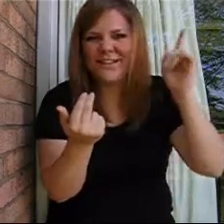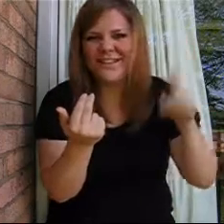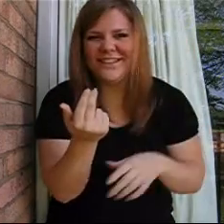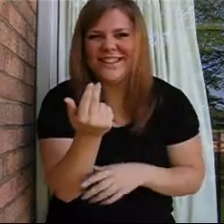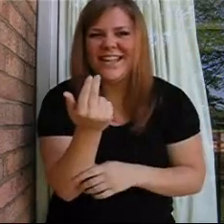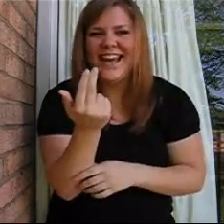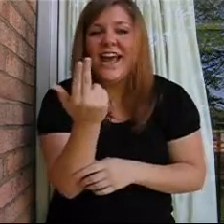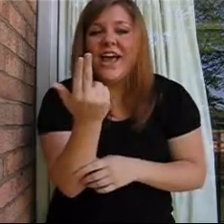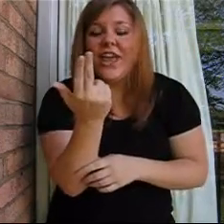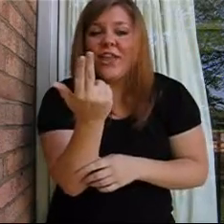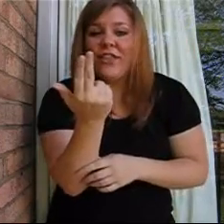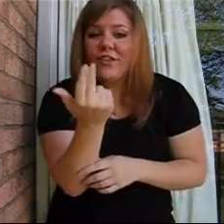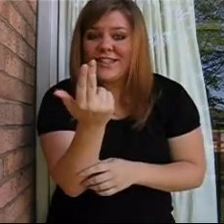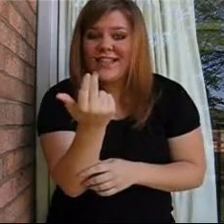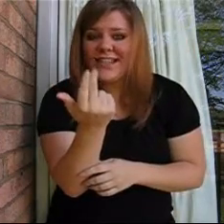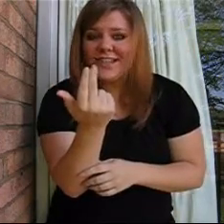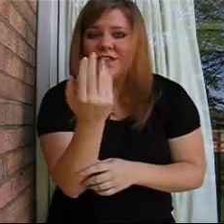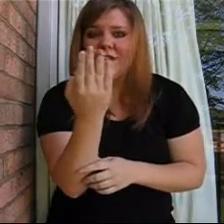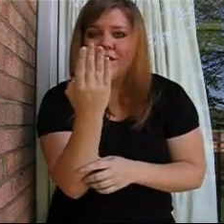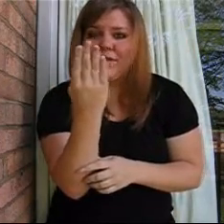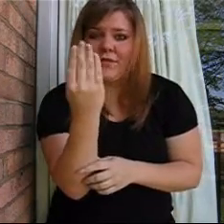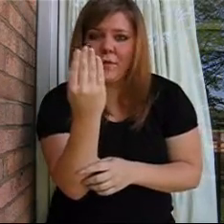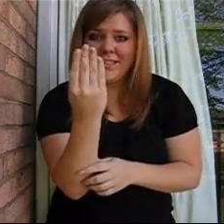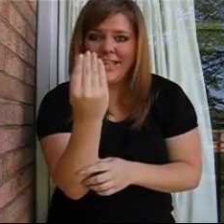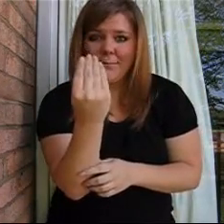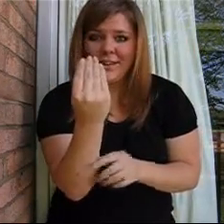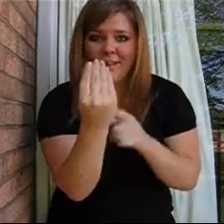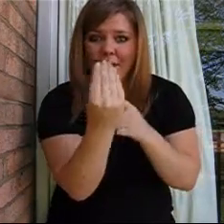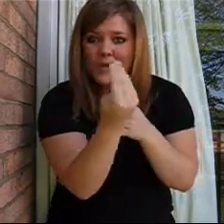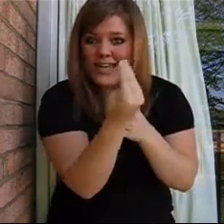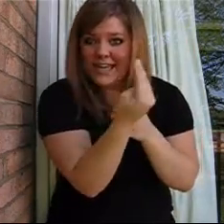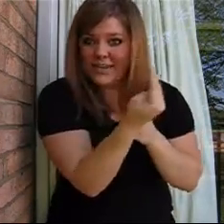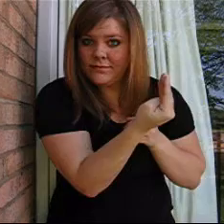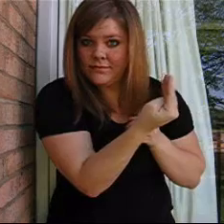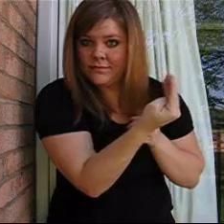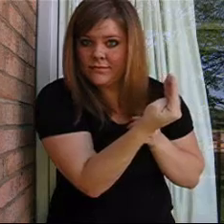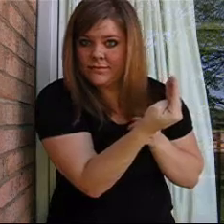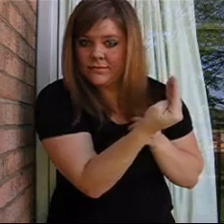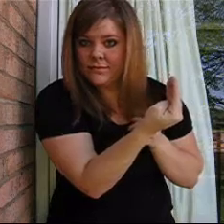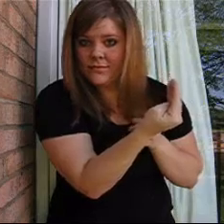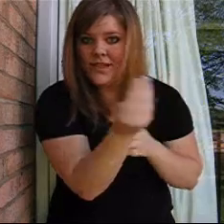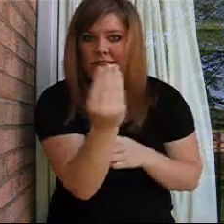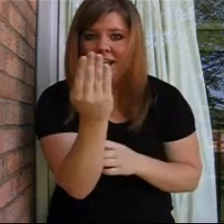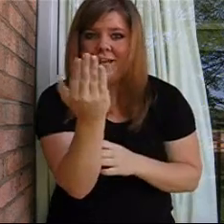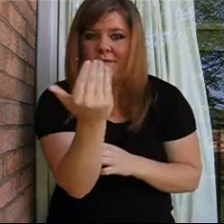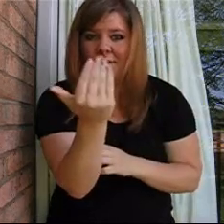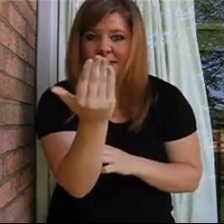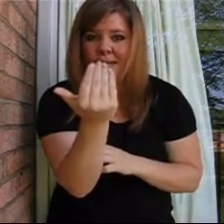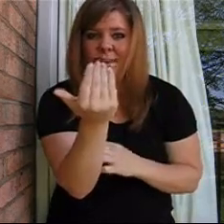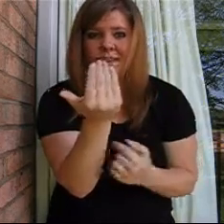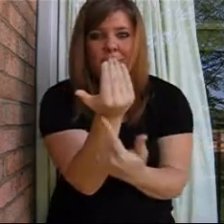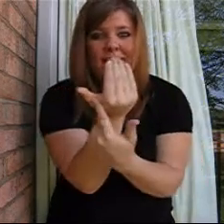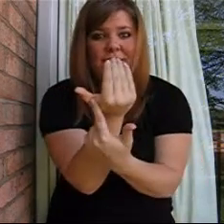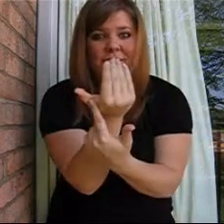about the noise. 13, 14 with the thumb in. 15 with the thumb out.